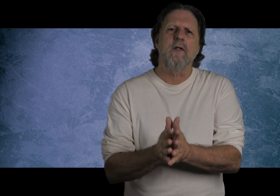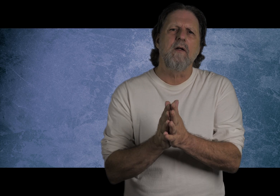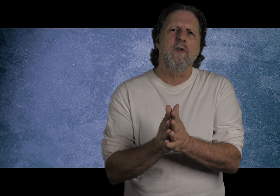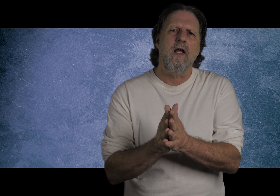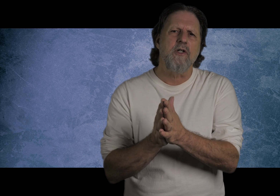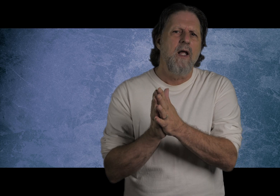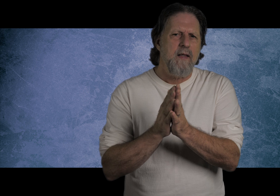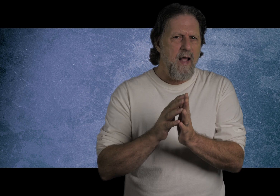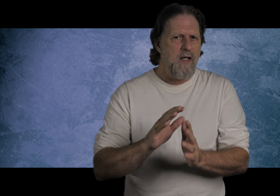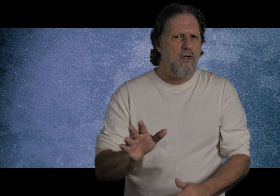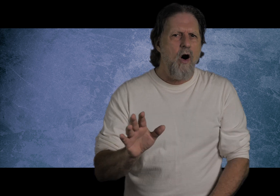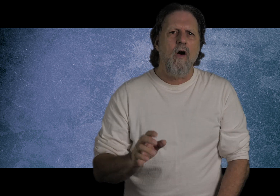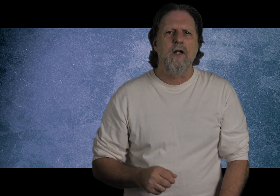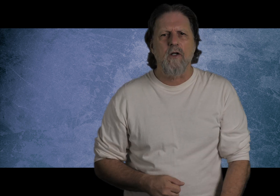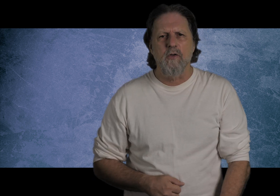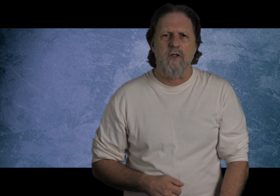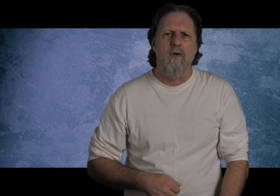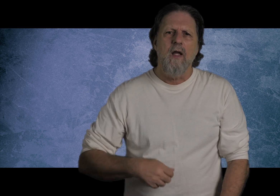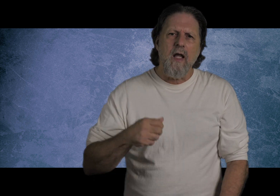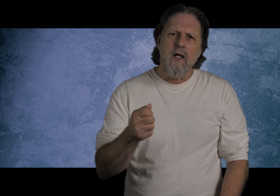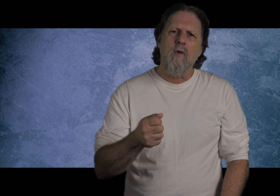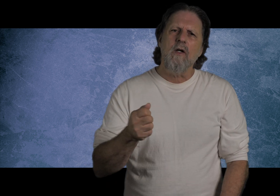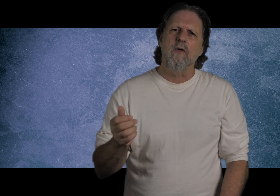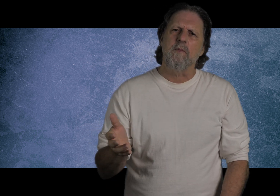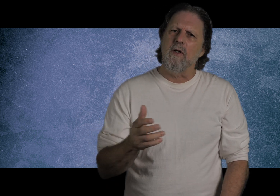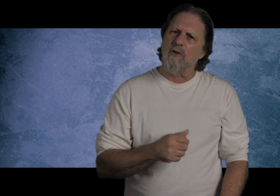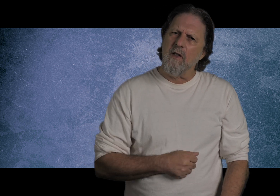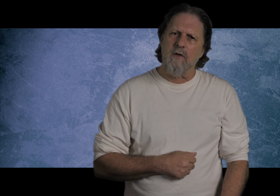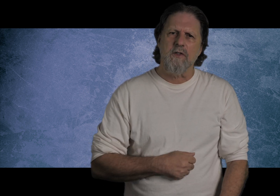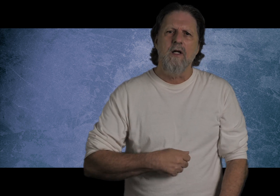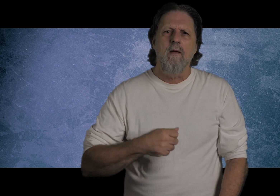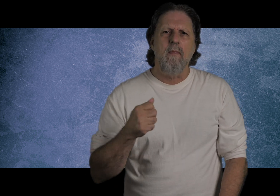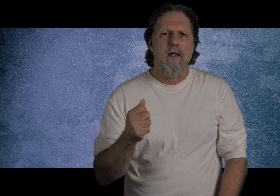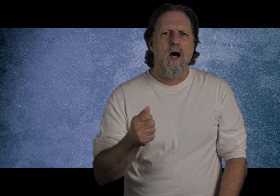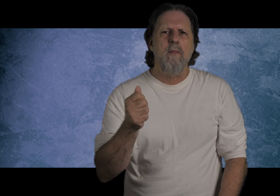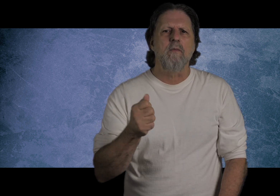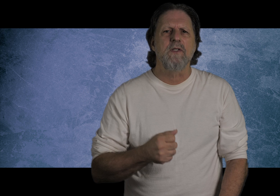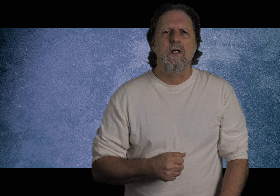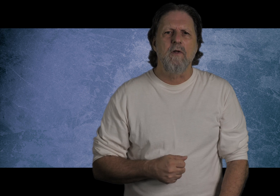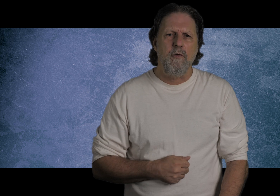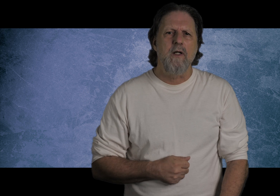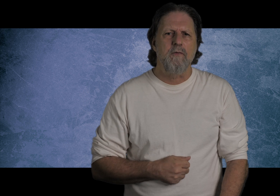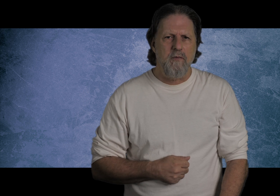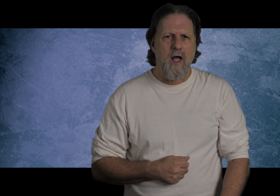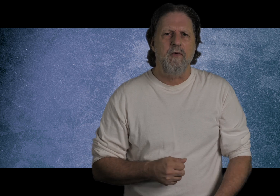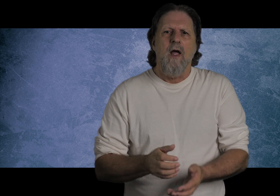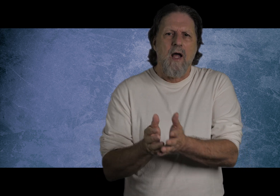an invitation that is all-inclusive. Anyone who is spiritually thirsty may come and receive the free gift of life. And